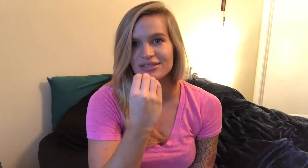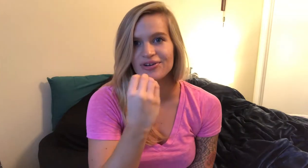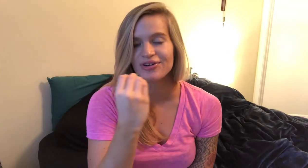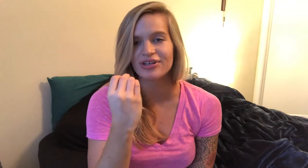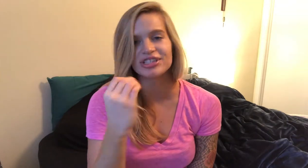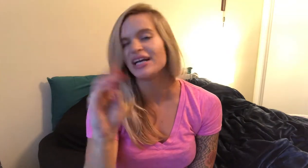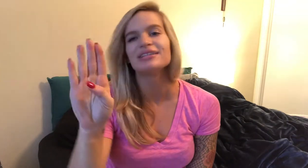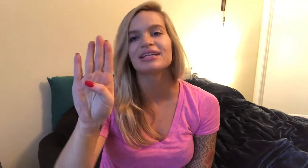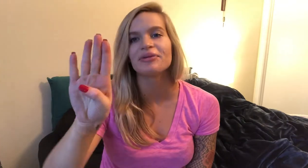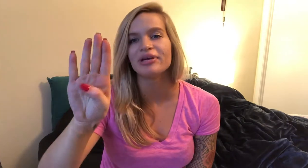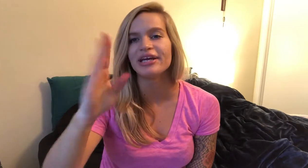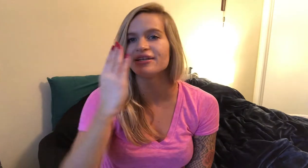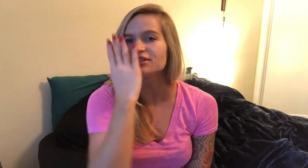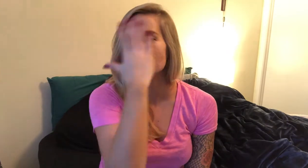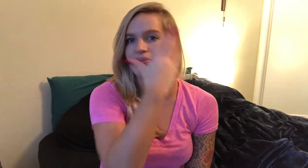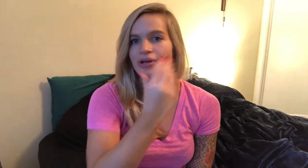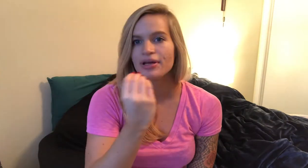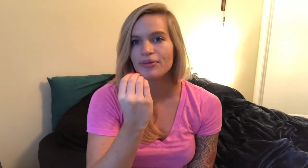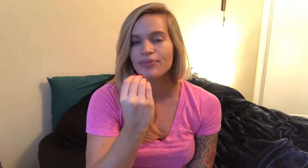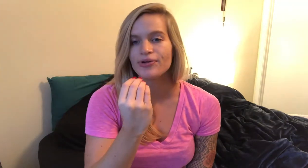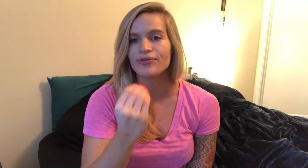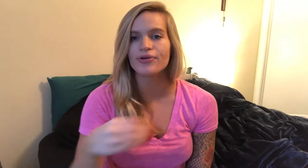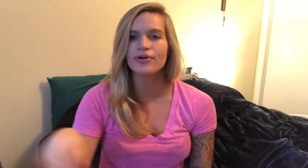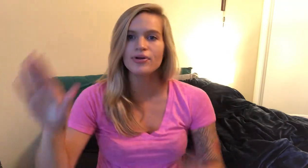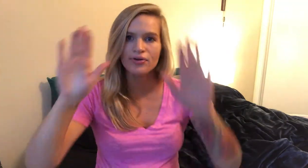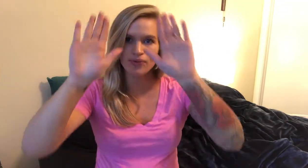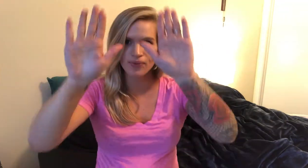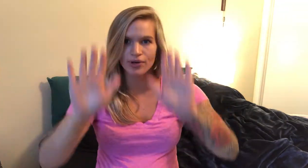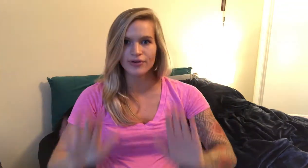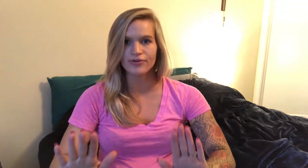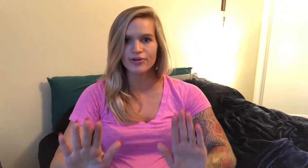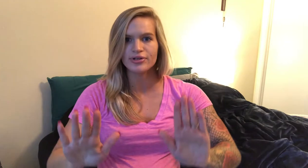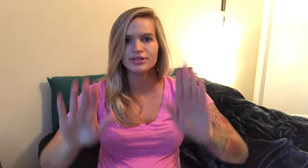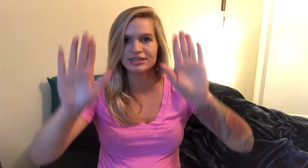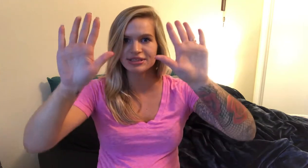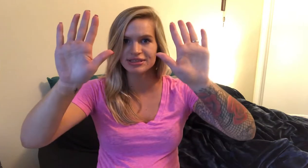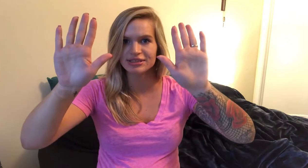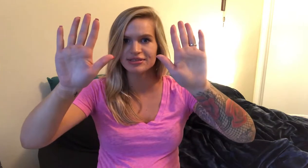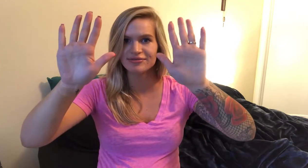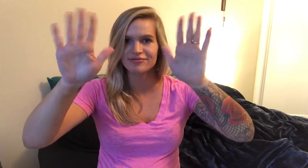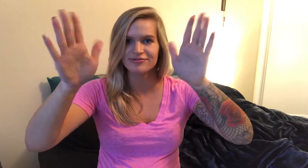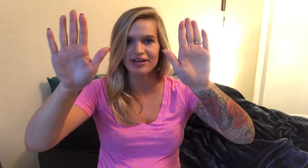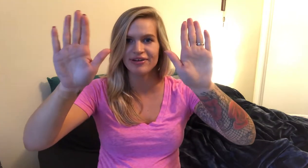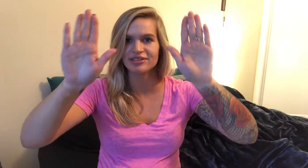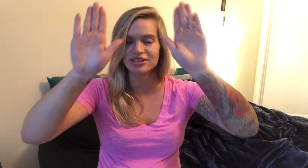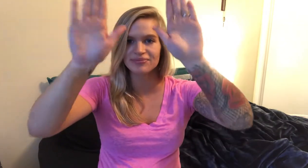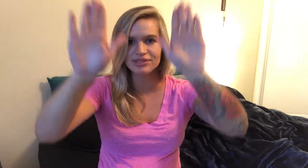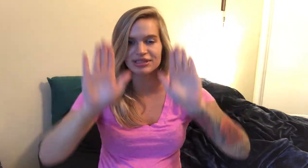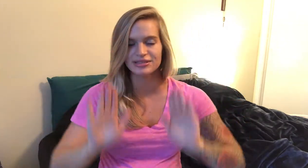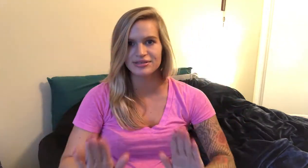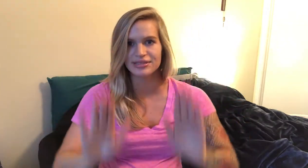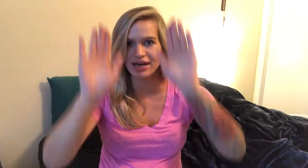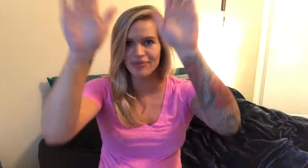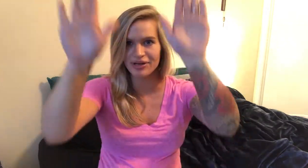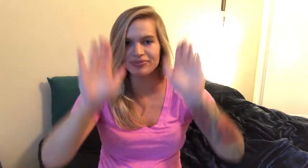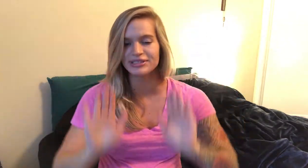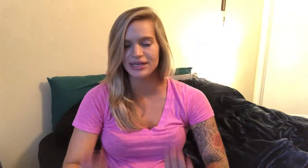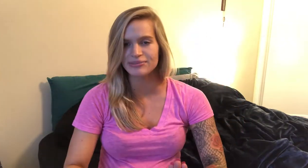going around your heads like a B hand shape beautiful wonderful is five hand shape just tap up and tap